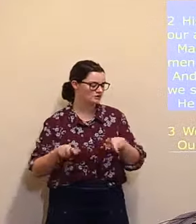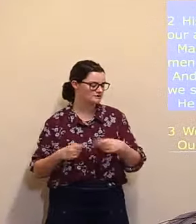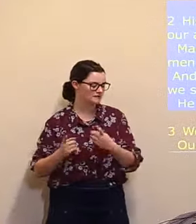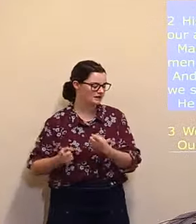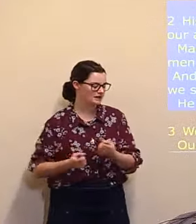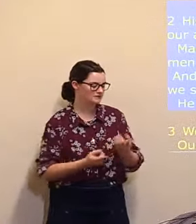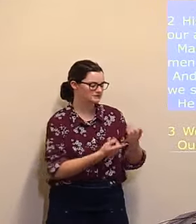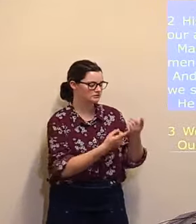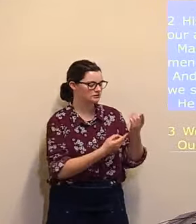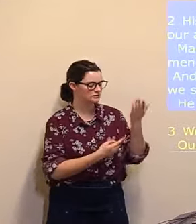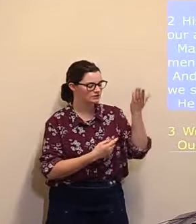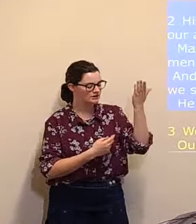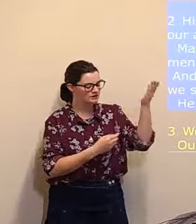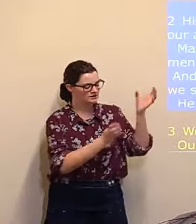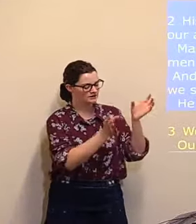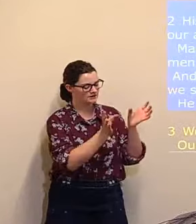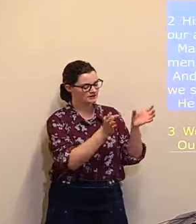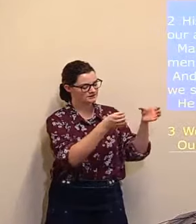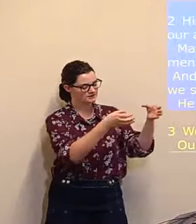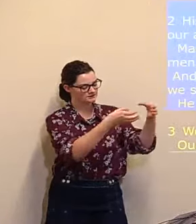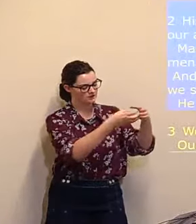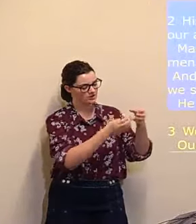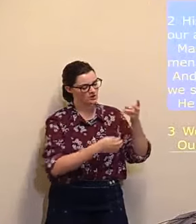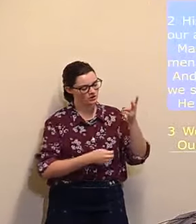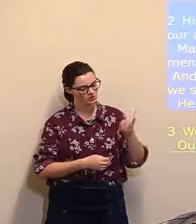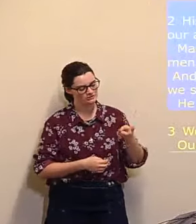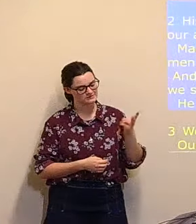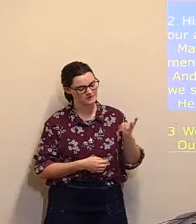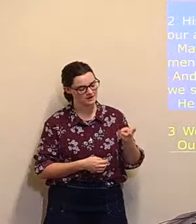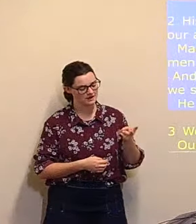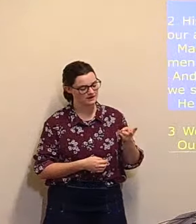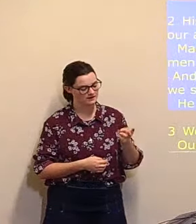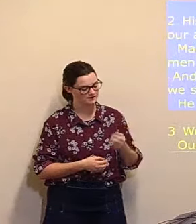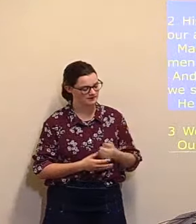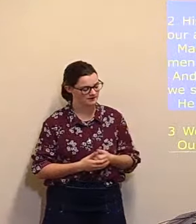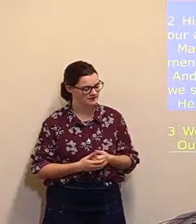us to his older head